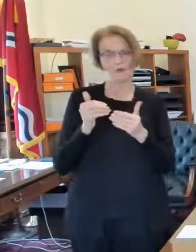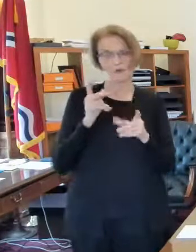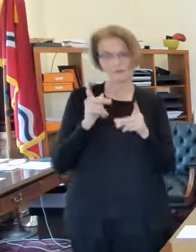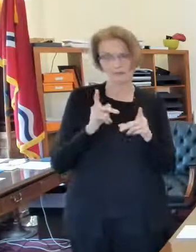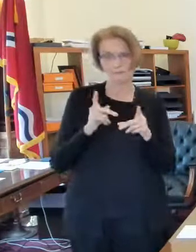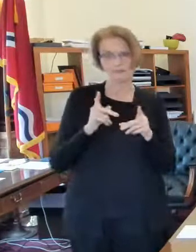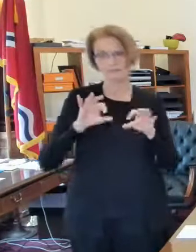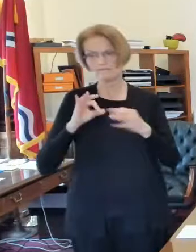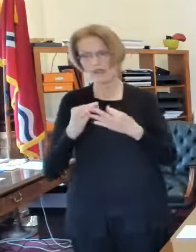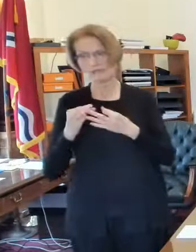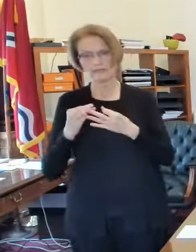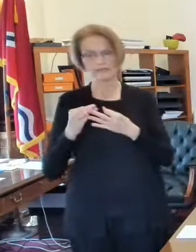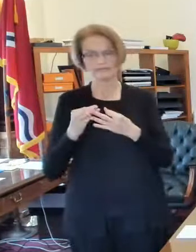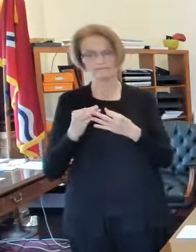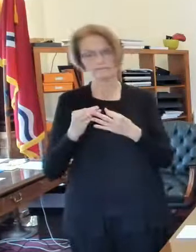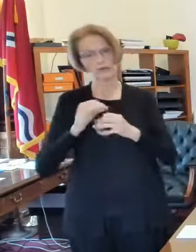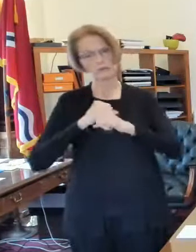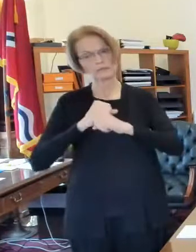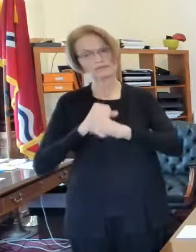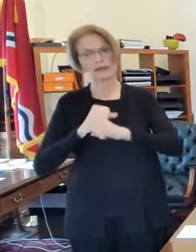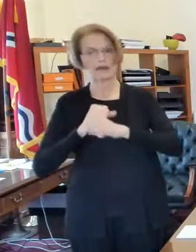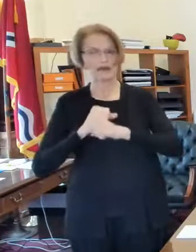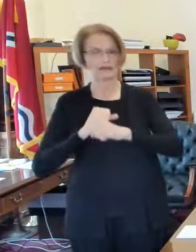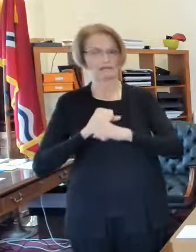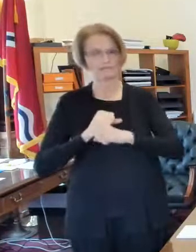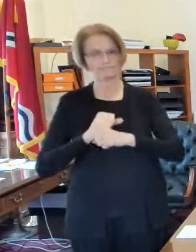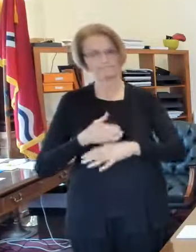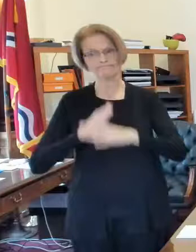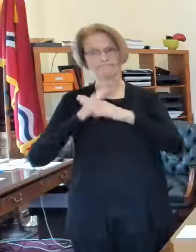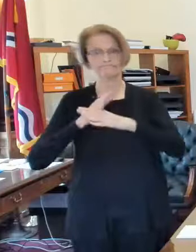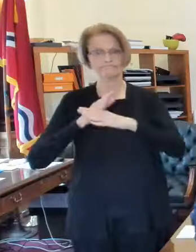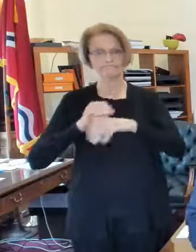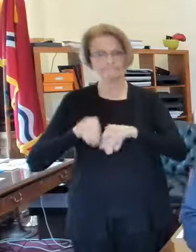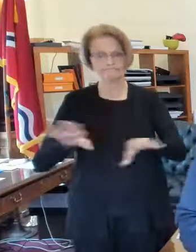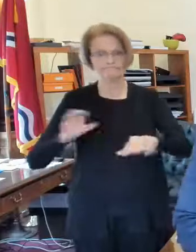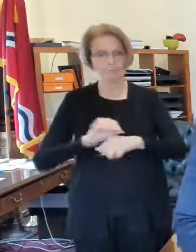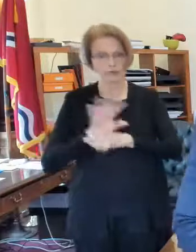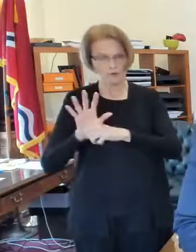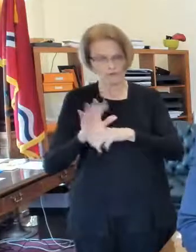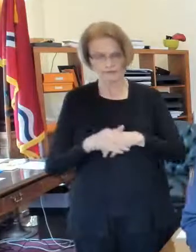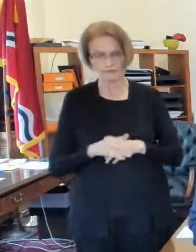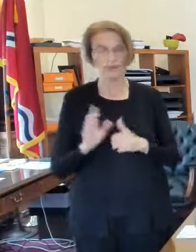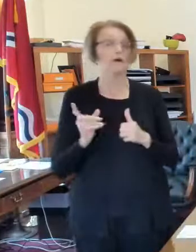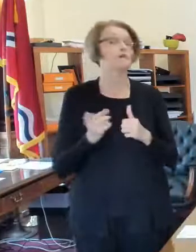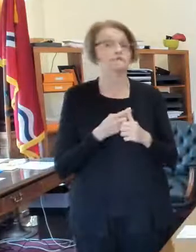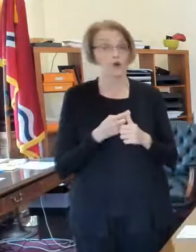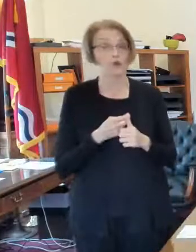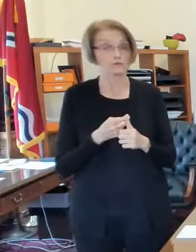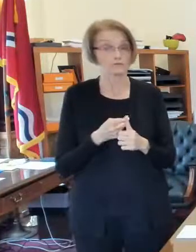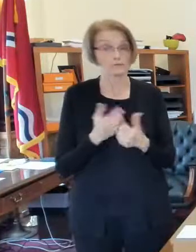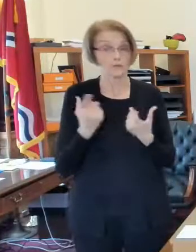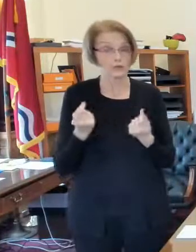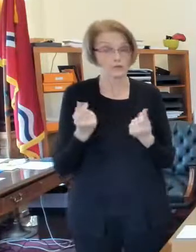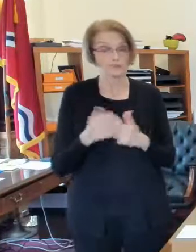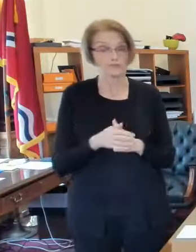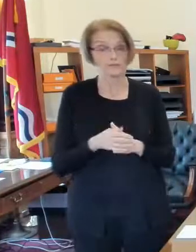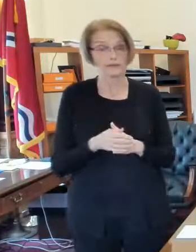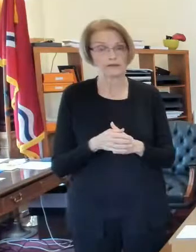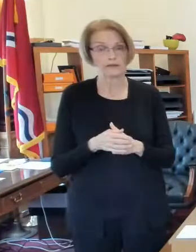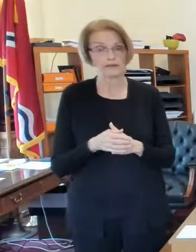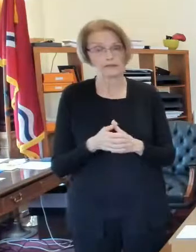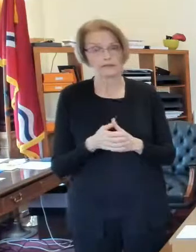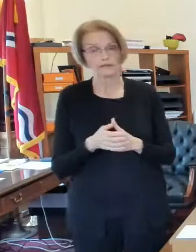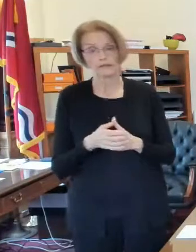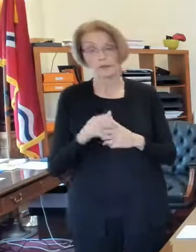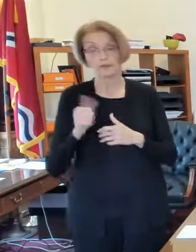and as a family uh to protect you and your family from covid 19 so one thing that we want you to do is to not uh participate in social